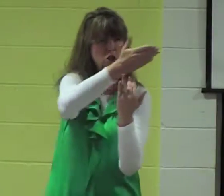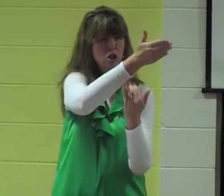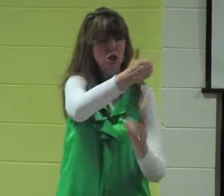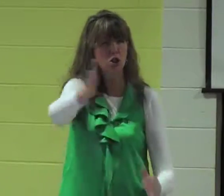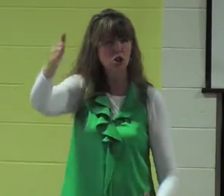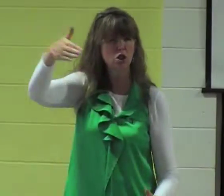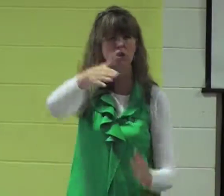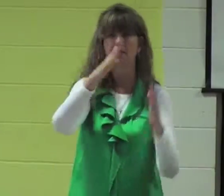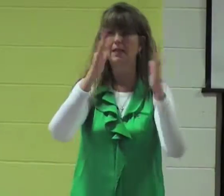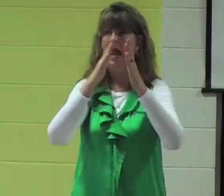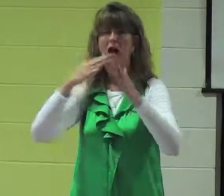through the city